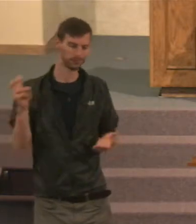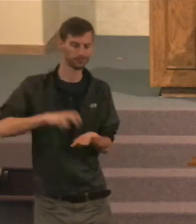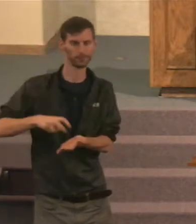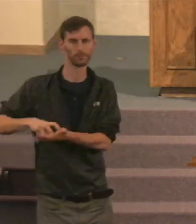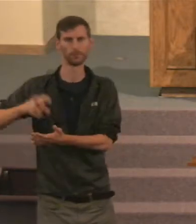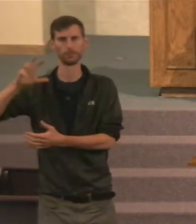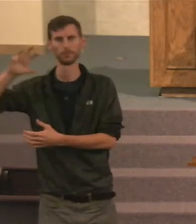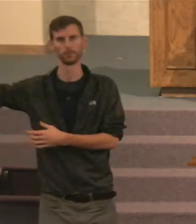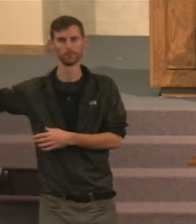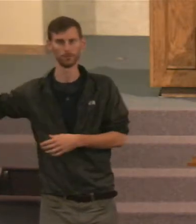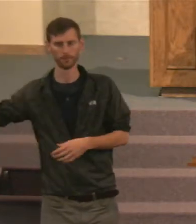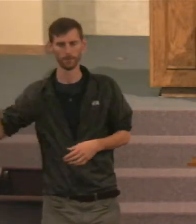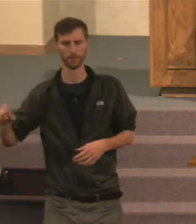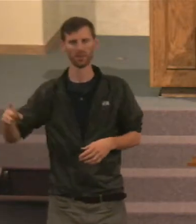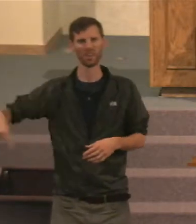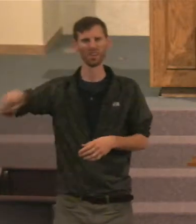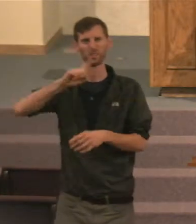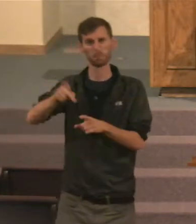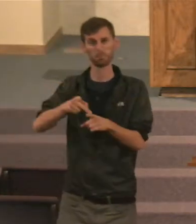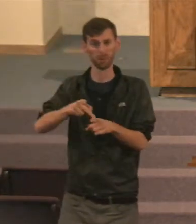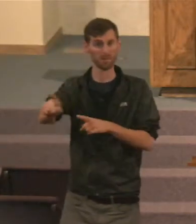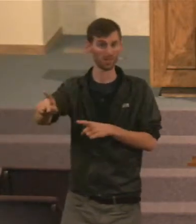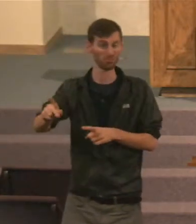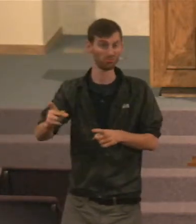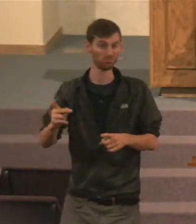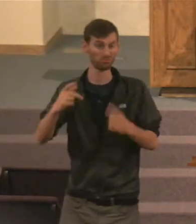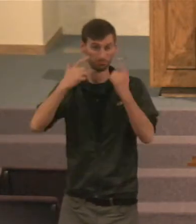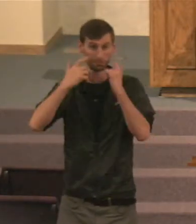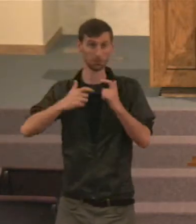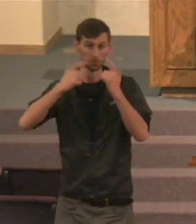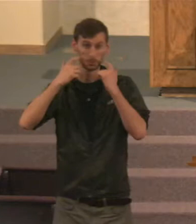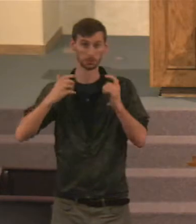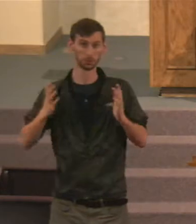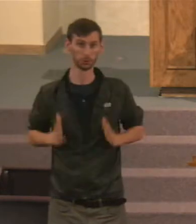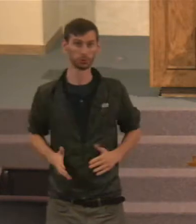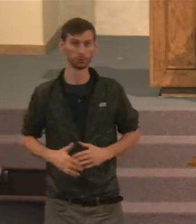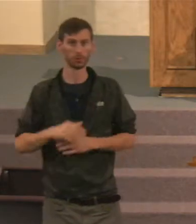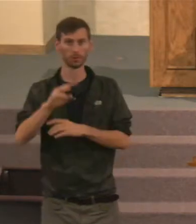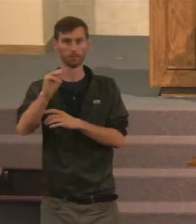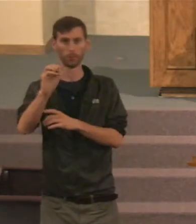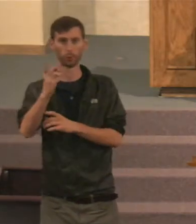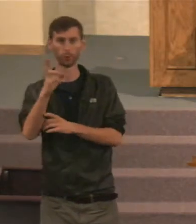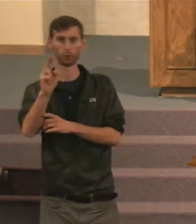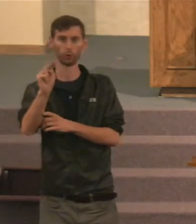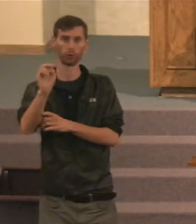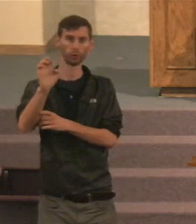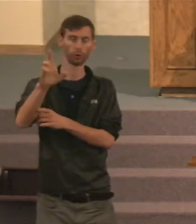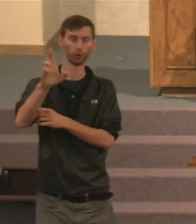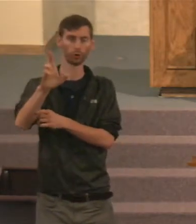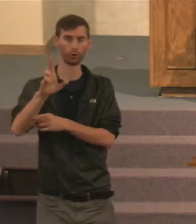ones carrying on. Now, here, when it talks about it, says, the mourners go about the streets.